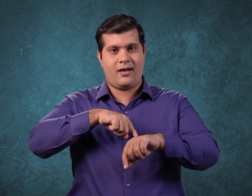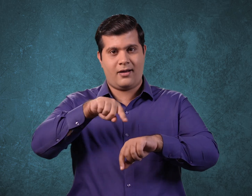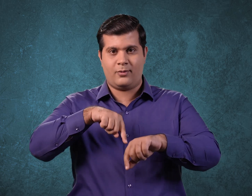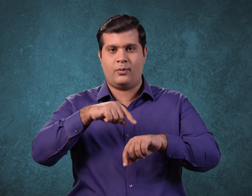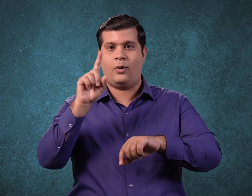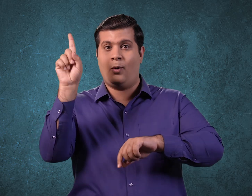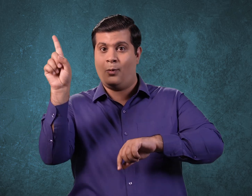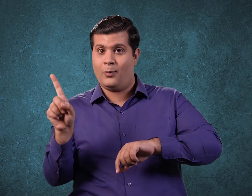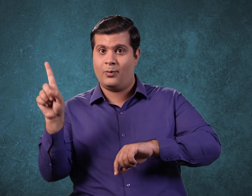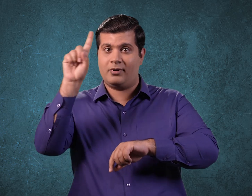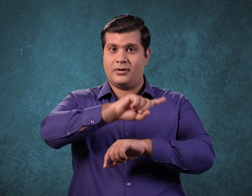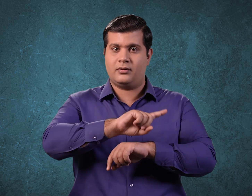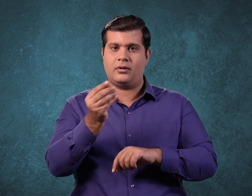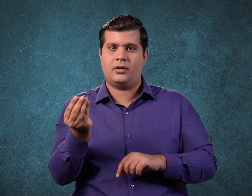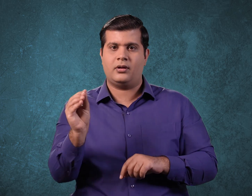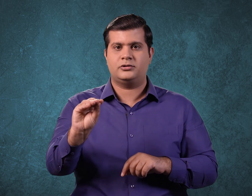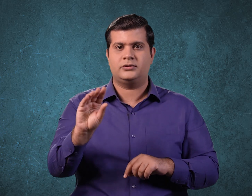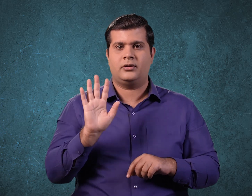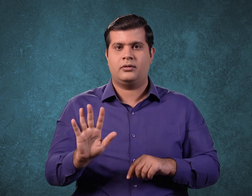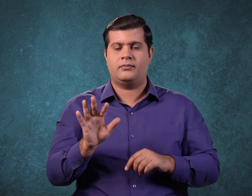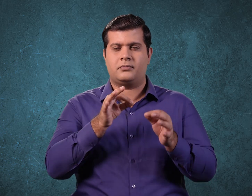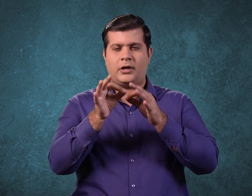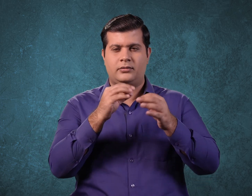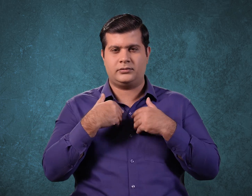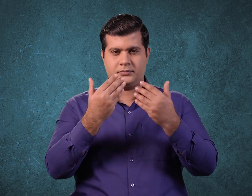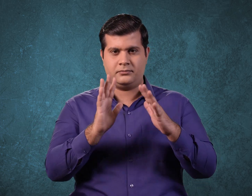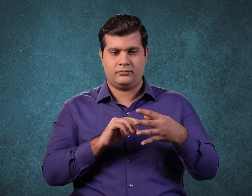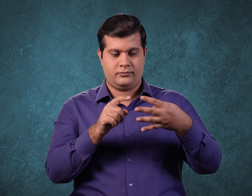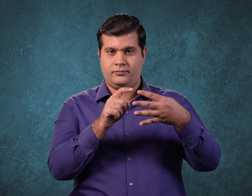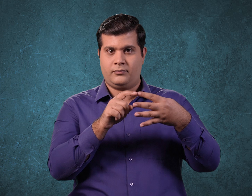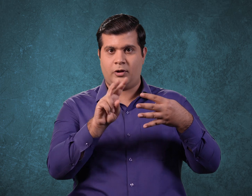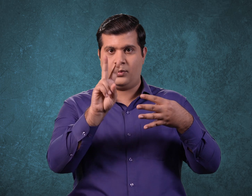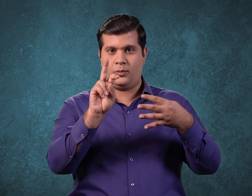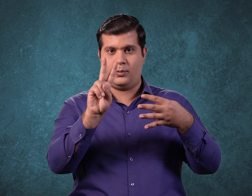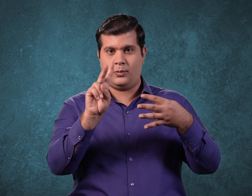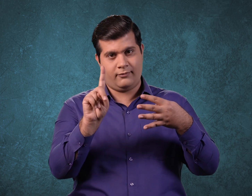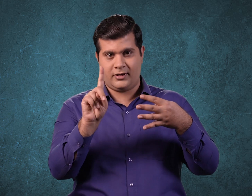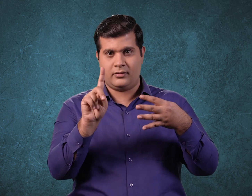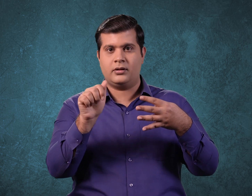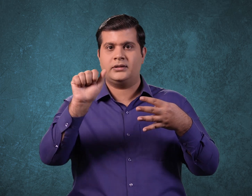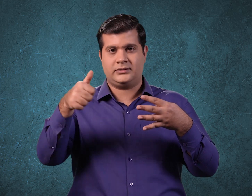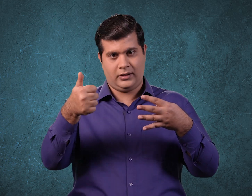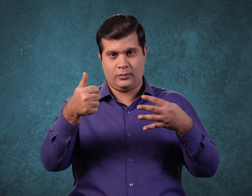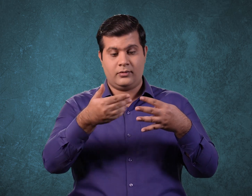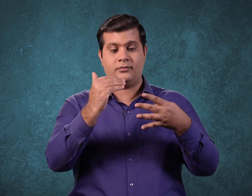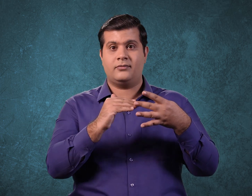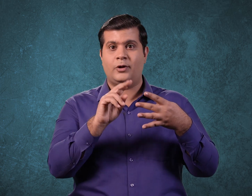This is why in the 4th year, we have 1 day extra. Let me explain with an example. If we add up the 6 hours from